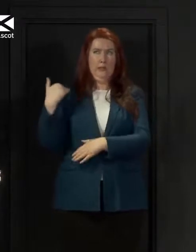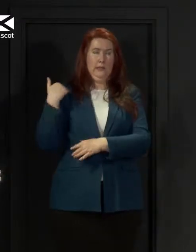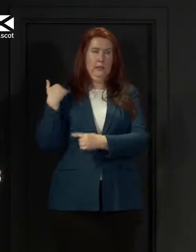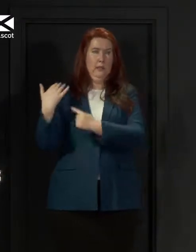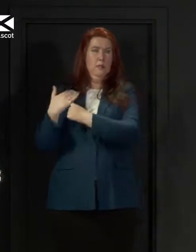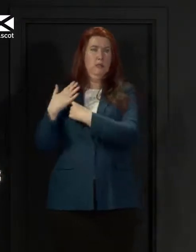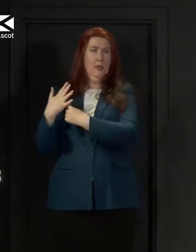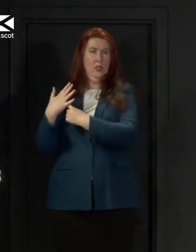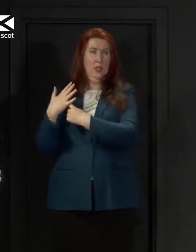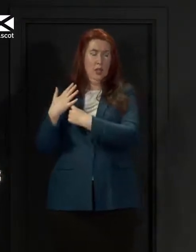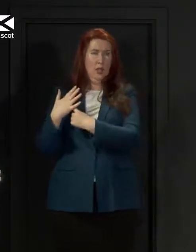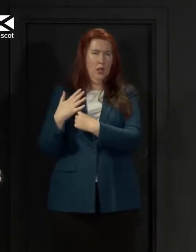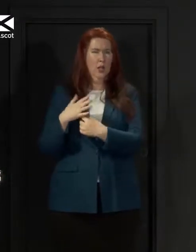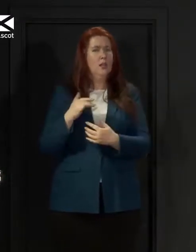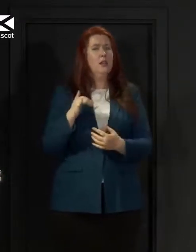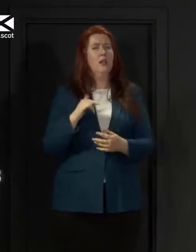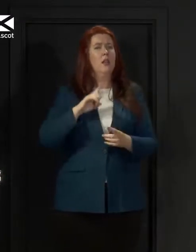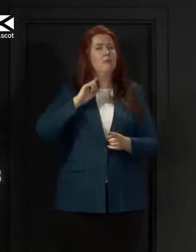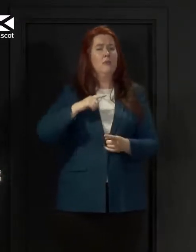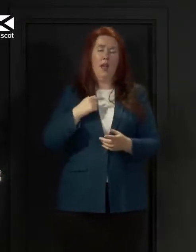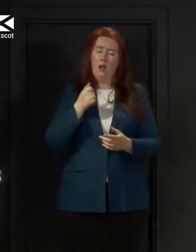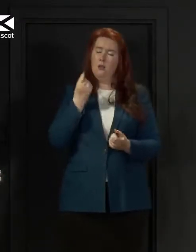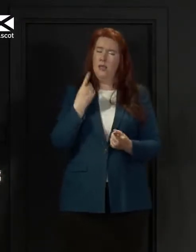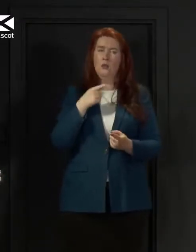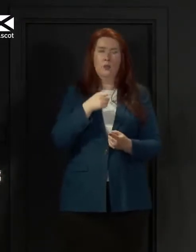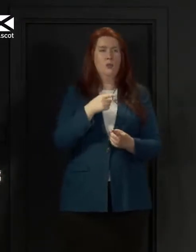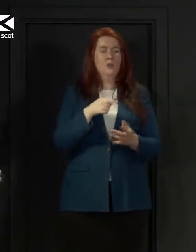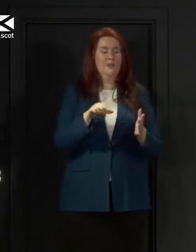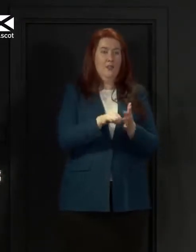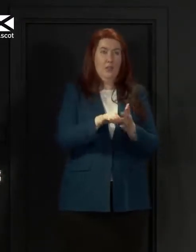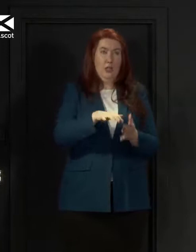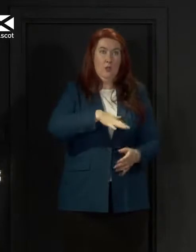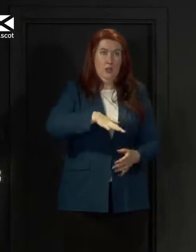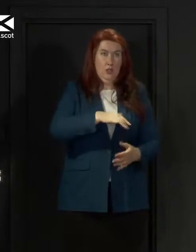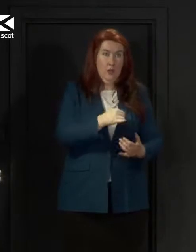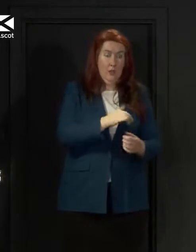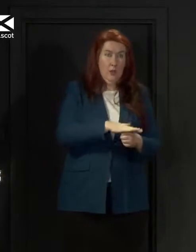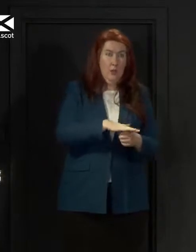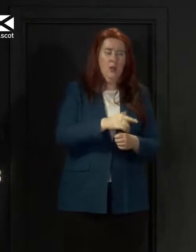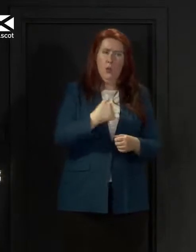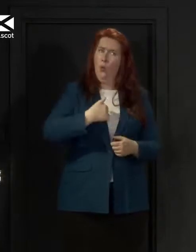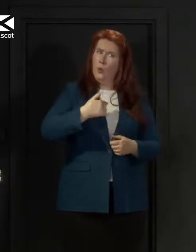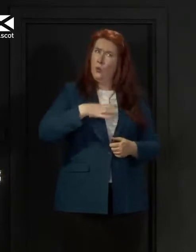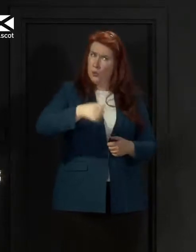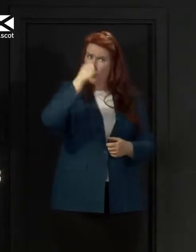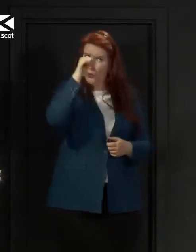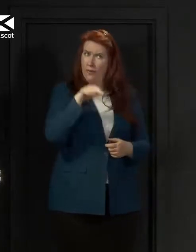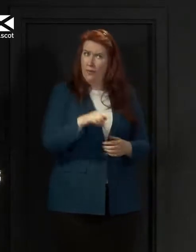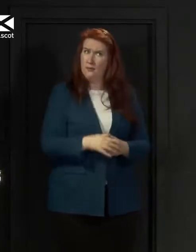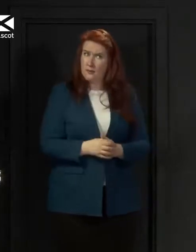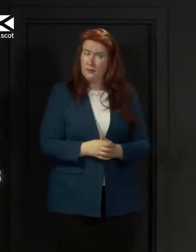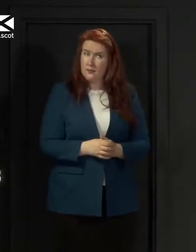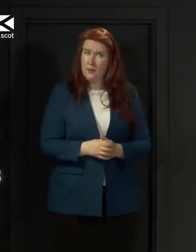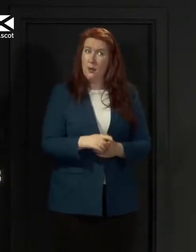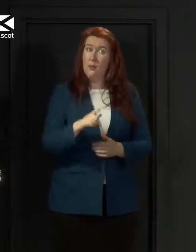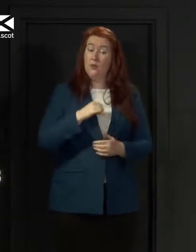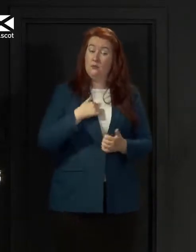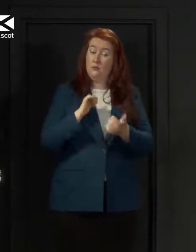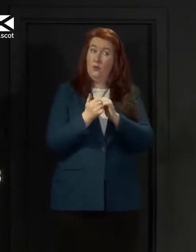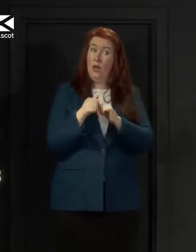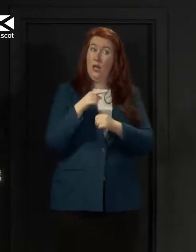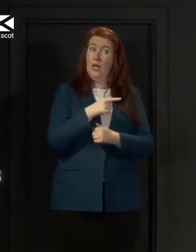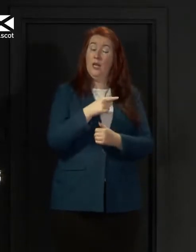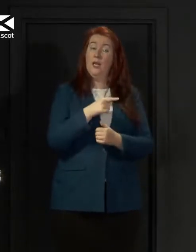not withstanding the difficult circumstances that Tom you have outlined then we want to know about that because my colleague Ms